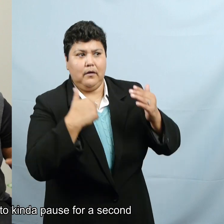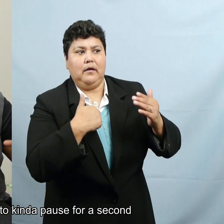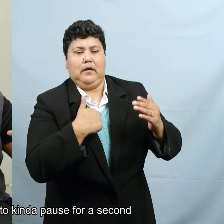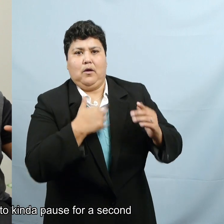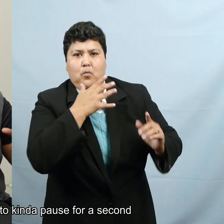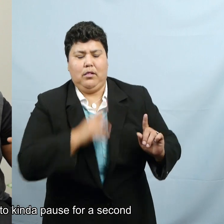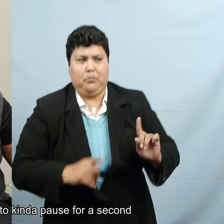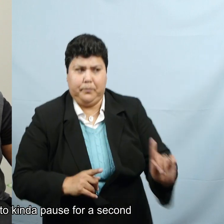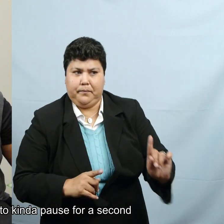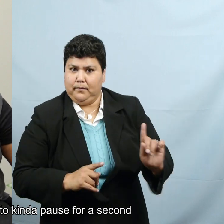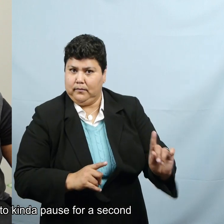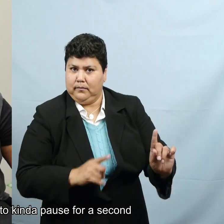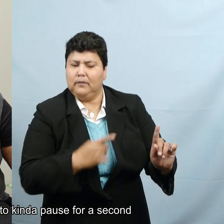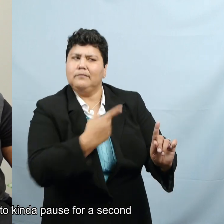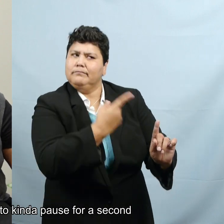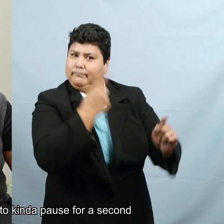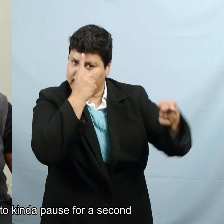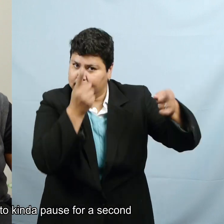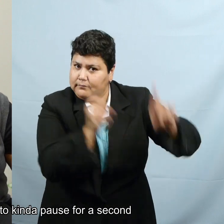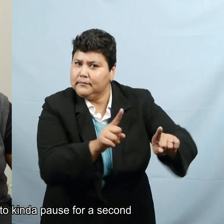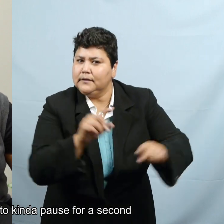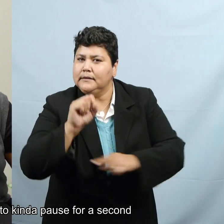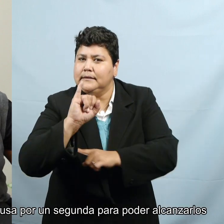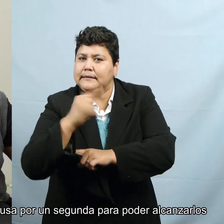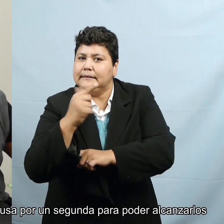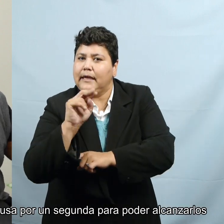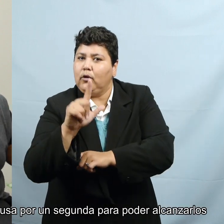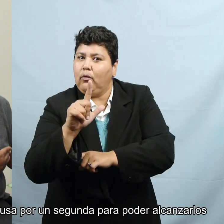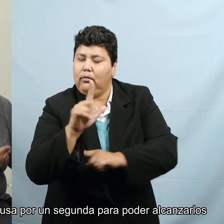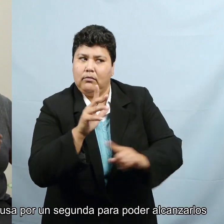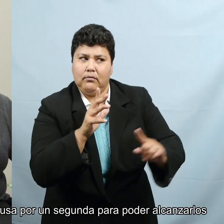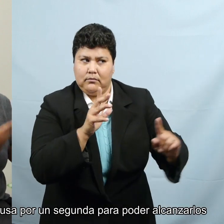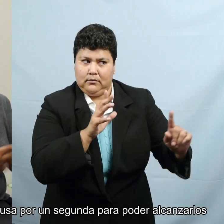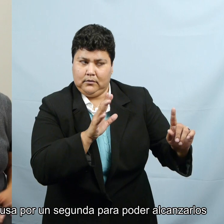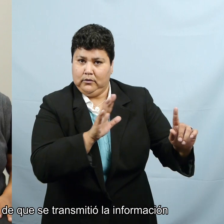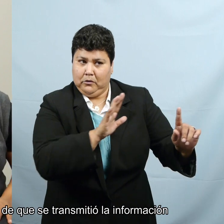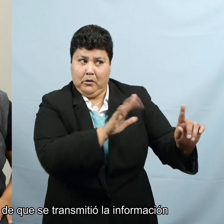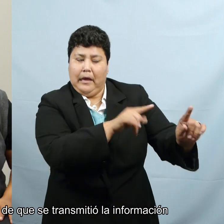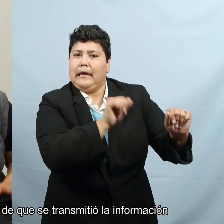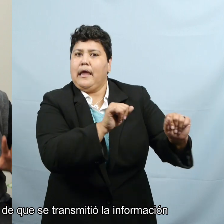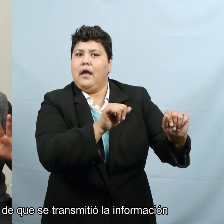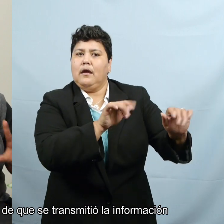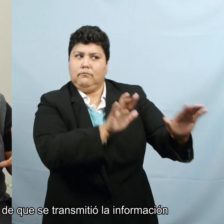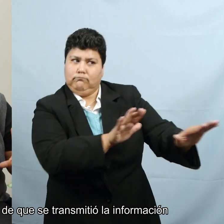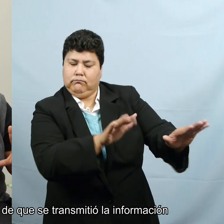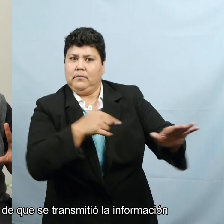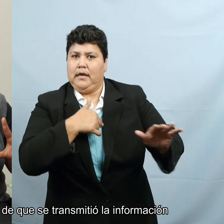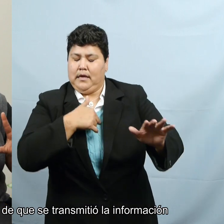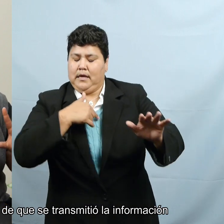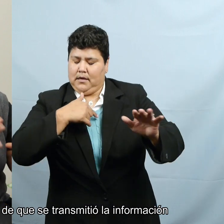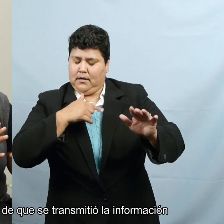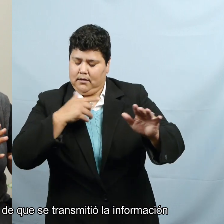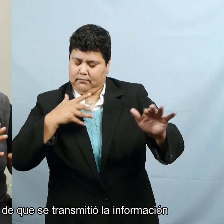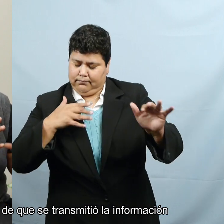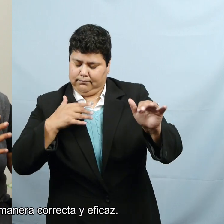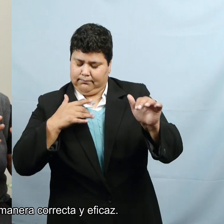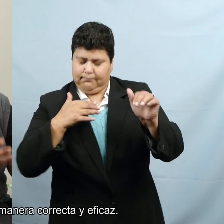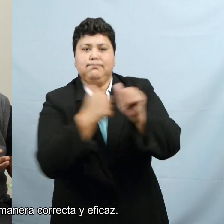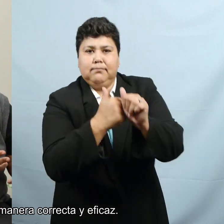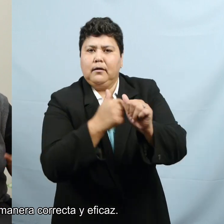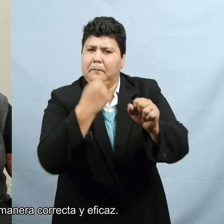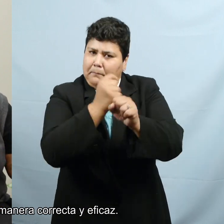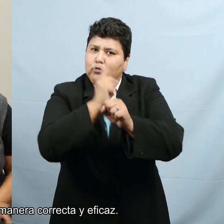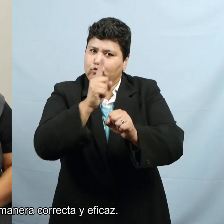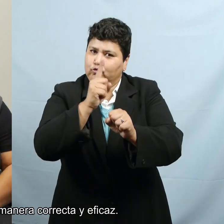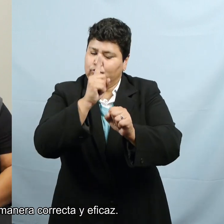slow down, you know, to, to, for us to kind of pause for a second for me to catch up and, and, and, and make sure that that information was, uh, rendered